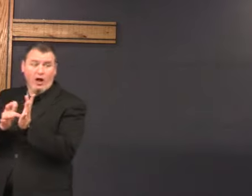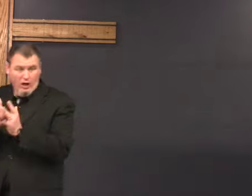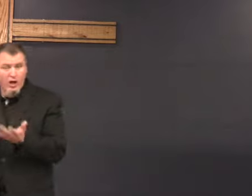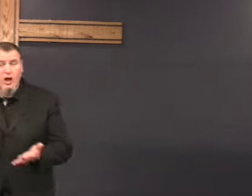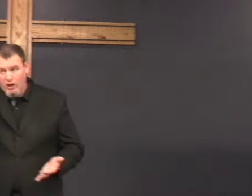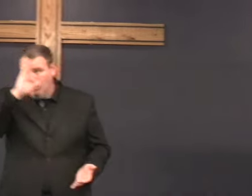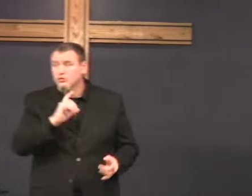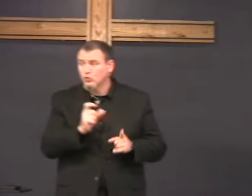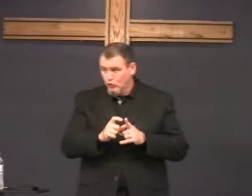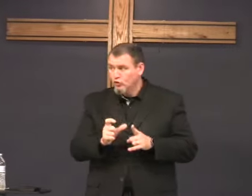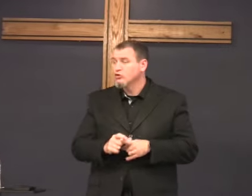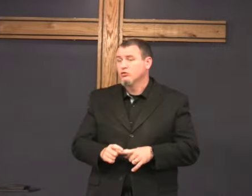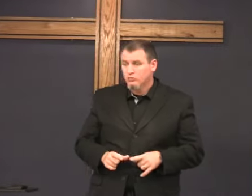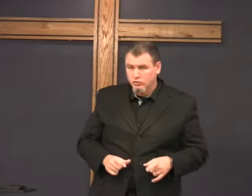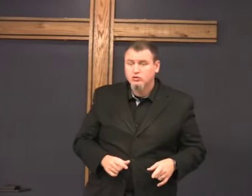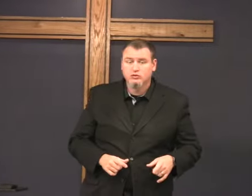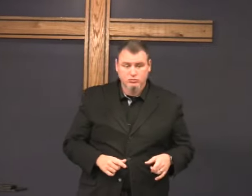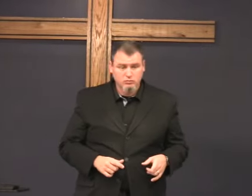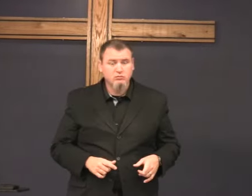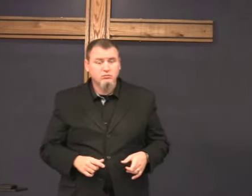The Bible, God's Word.